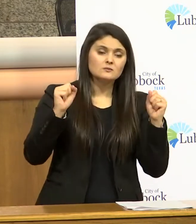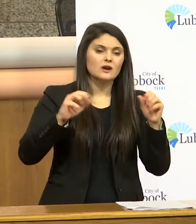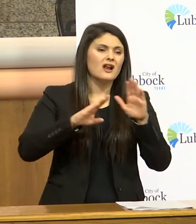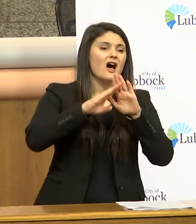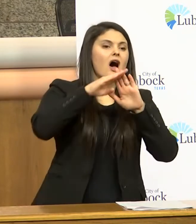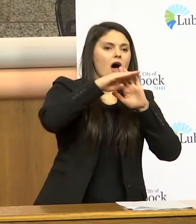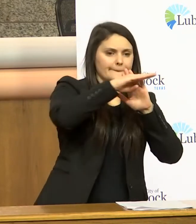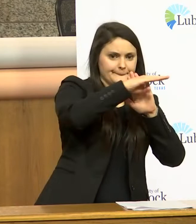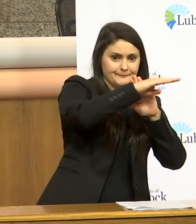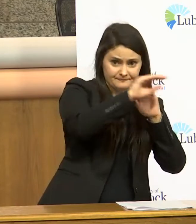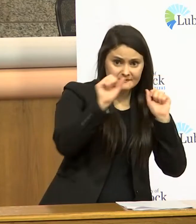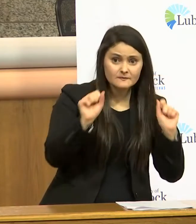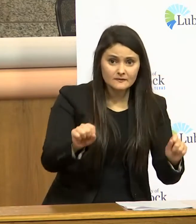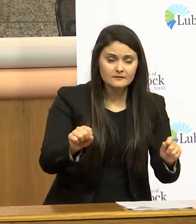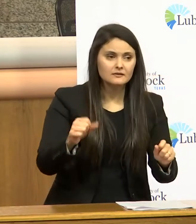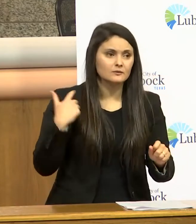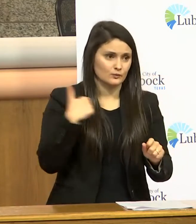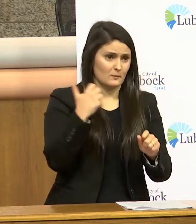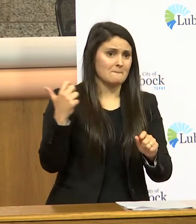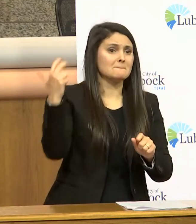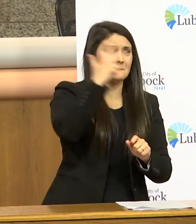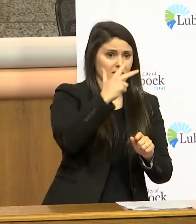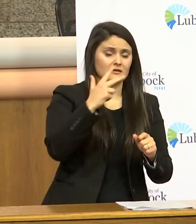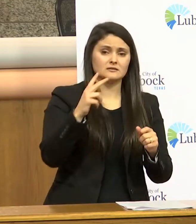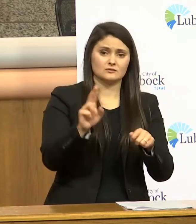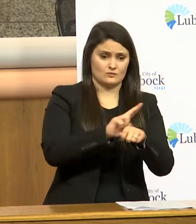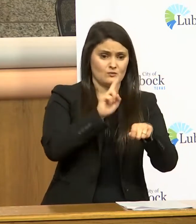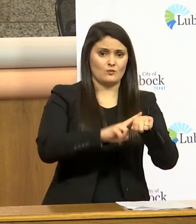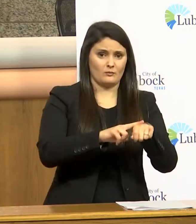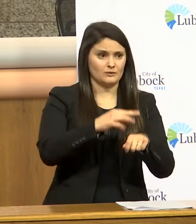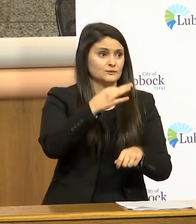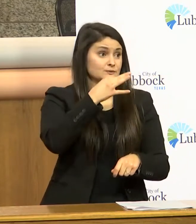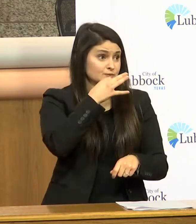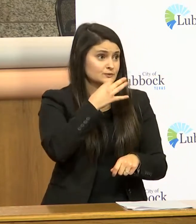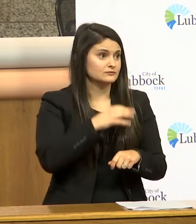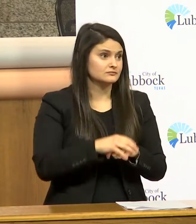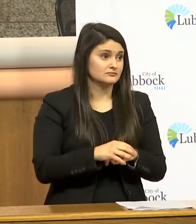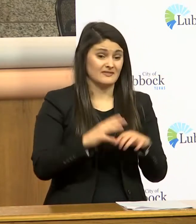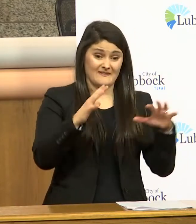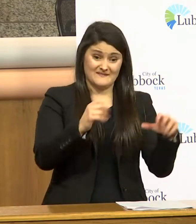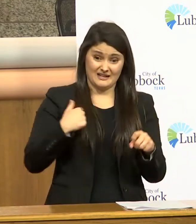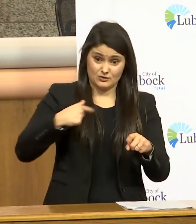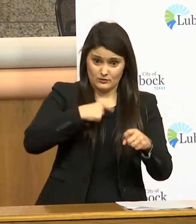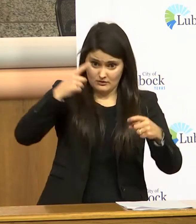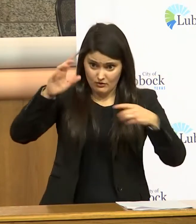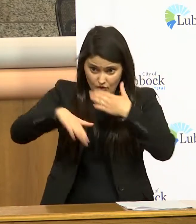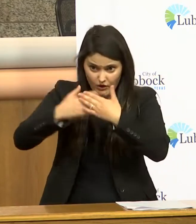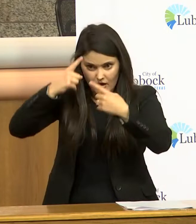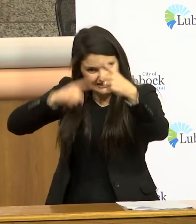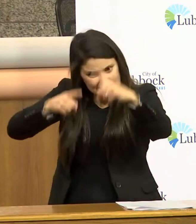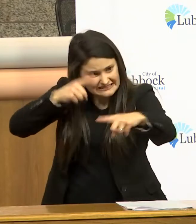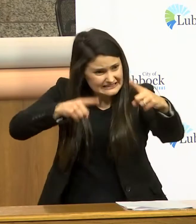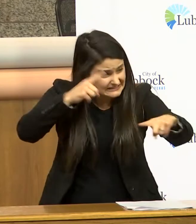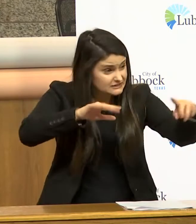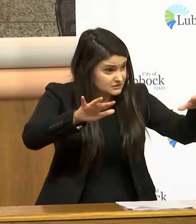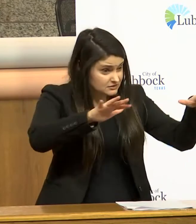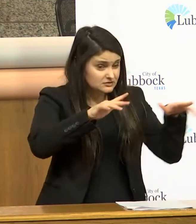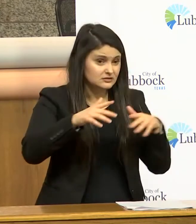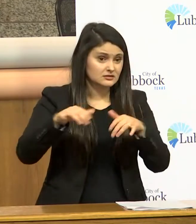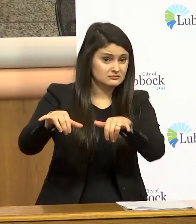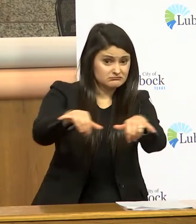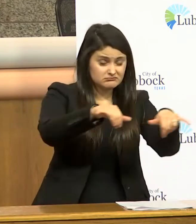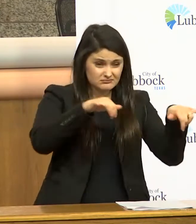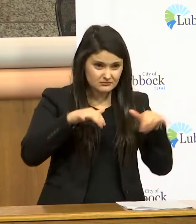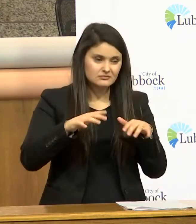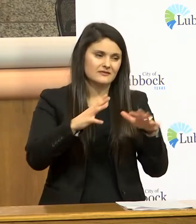and we will be back to business soon the quicker we all make these decisions the quicker